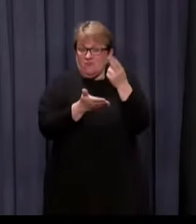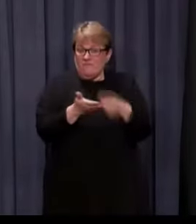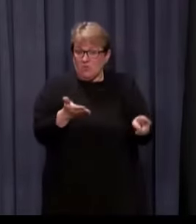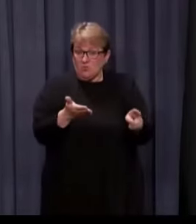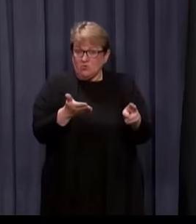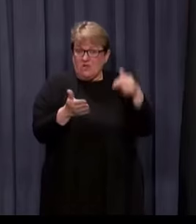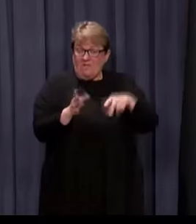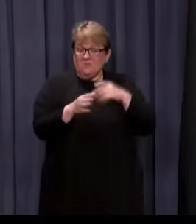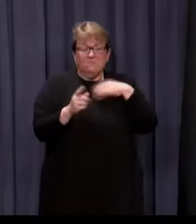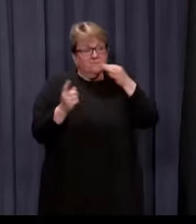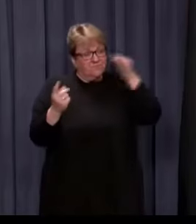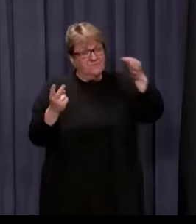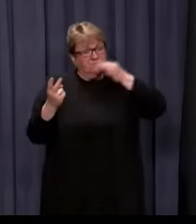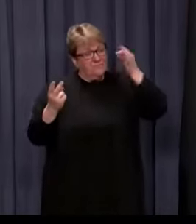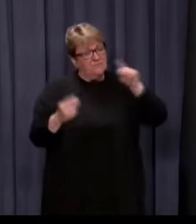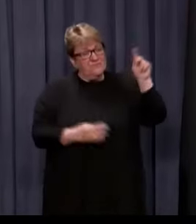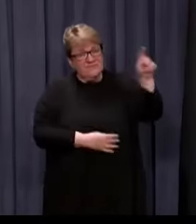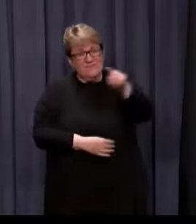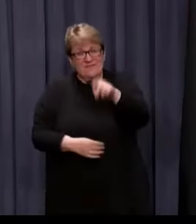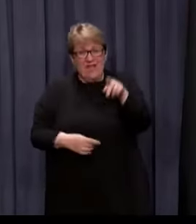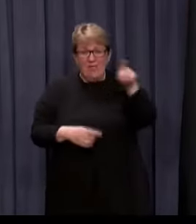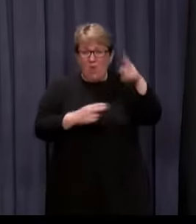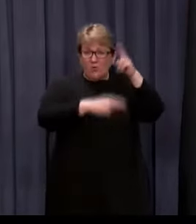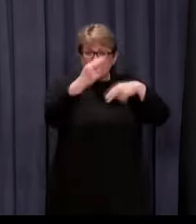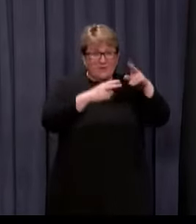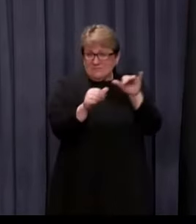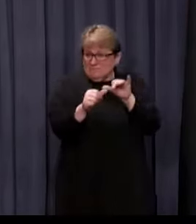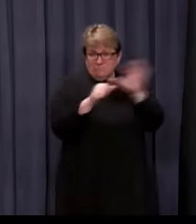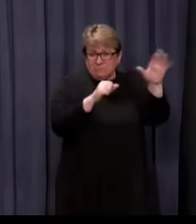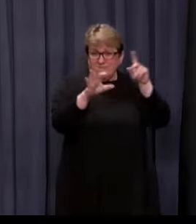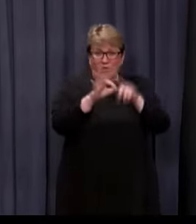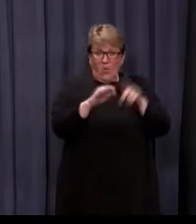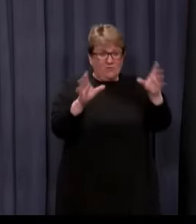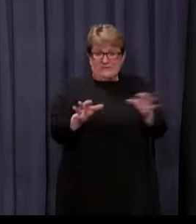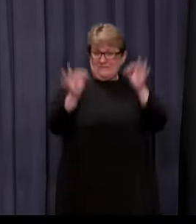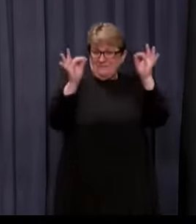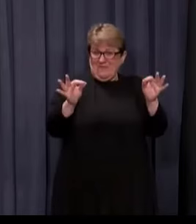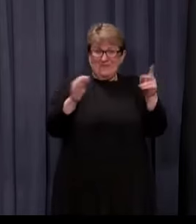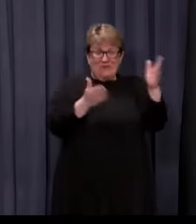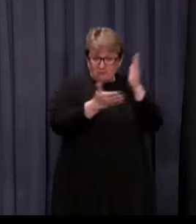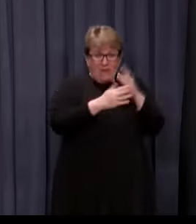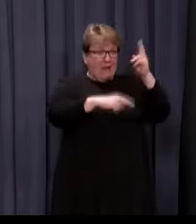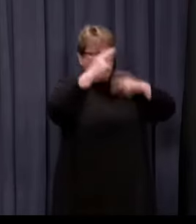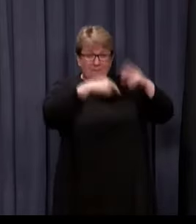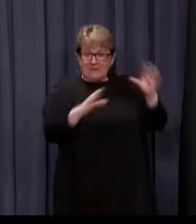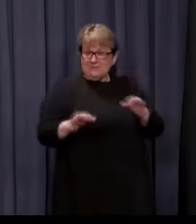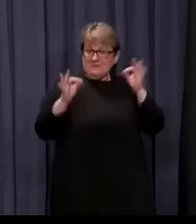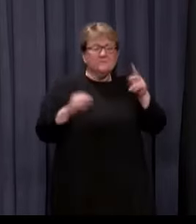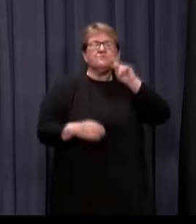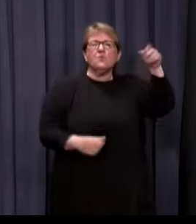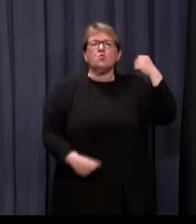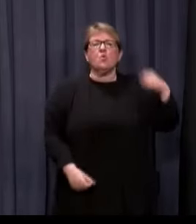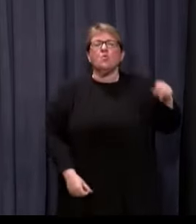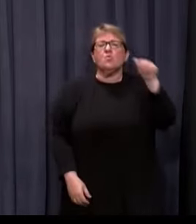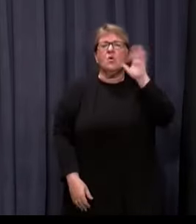course of this year to use facilities that are actually purpose-built for quarantining. Actually purpose-built. They say, no, they won't